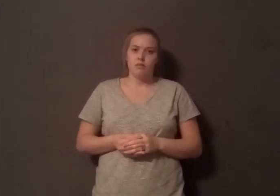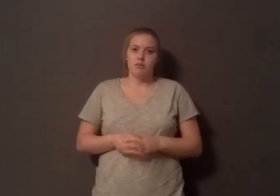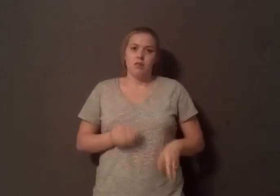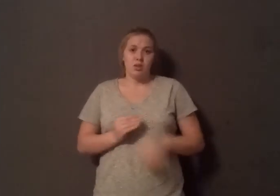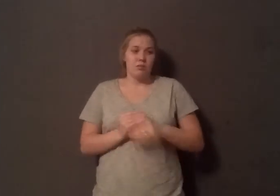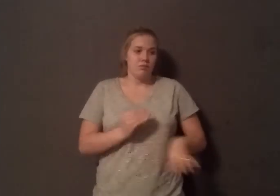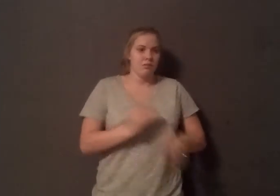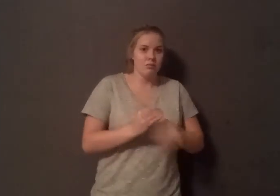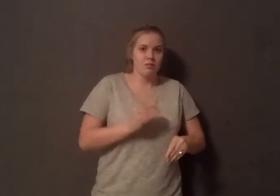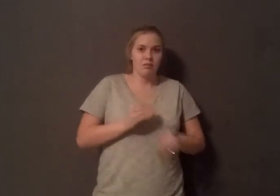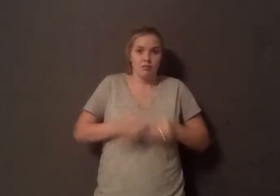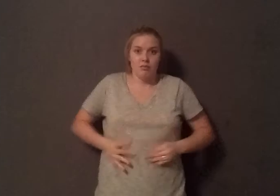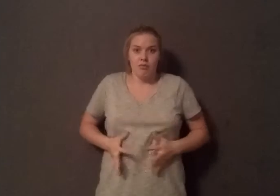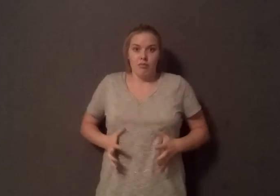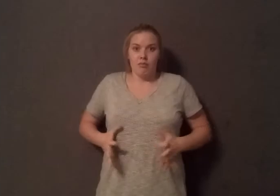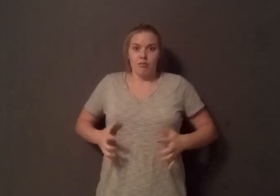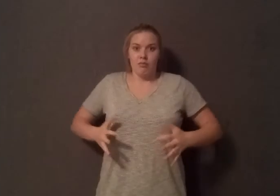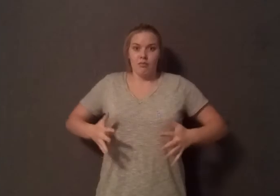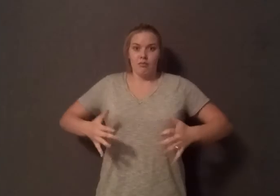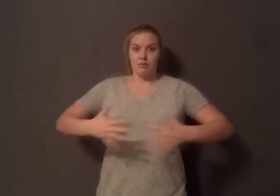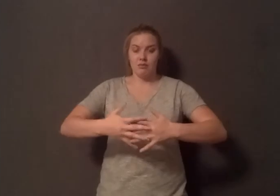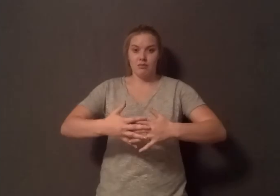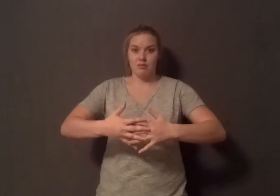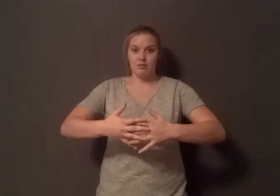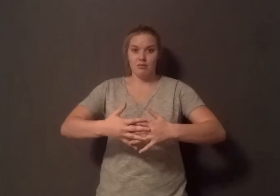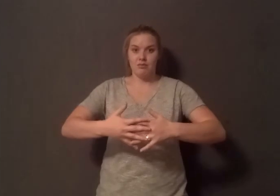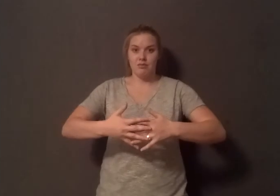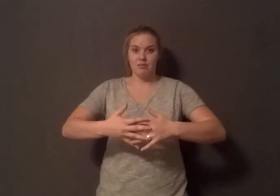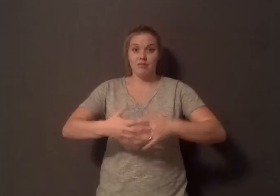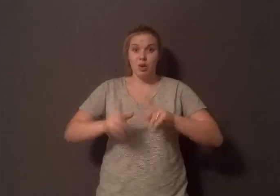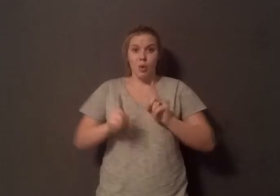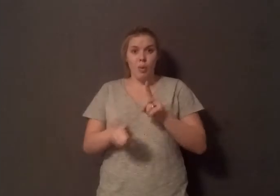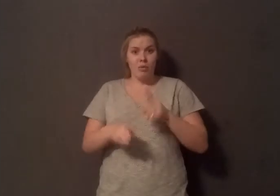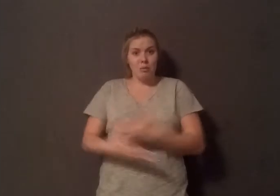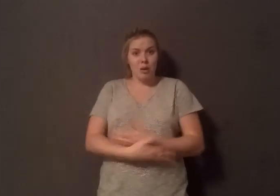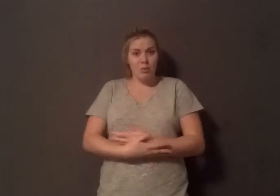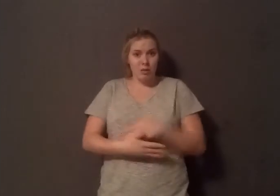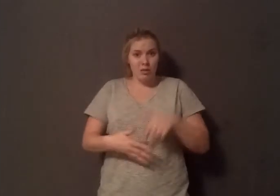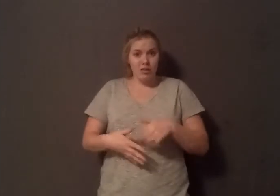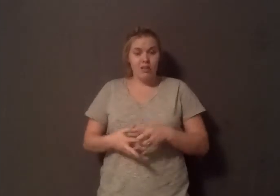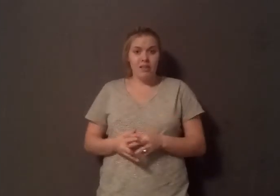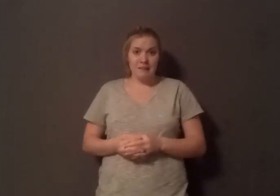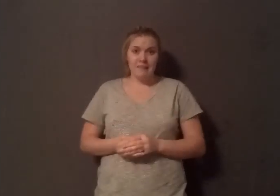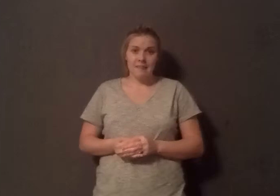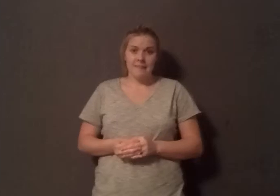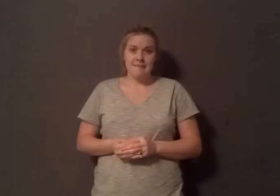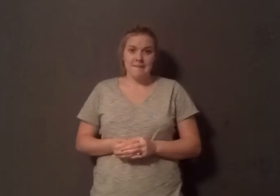tissues and are released into the mother and unfortunately to the child when you eat these products when you're pregnant. So this